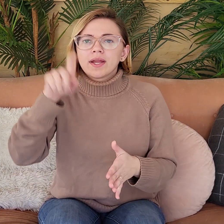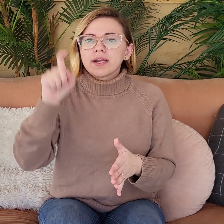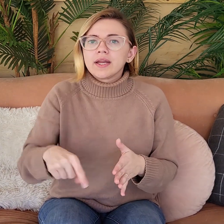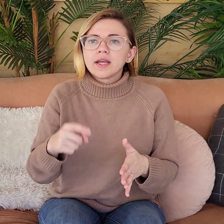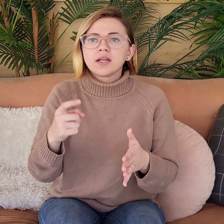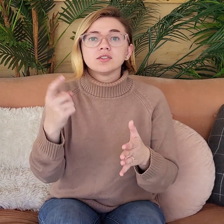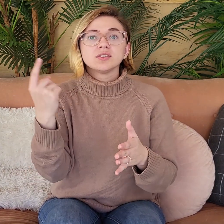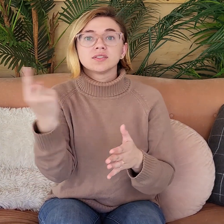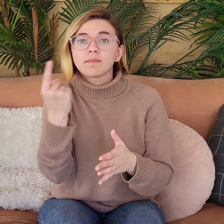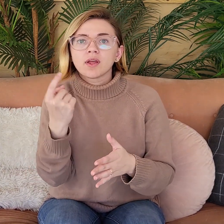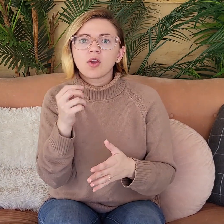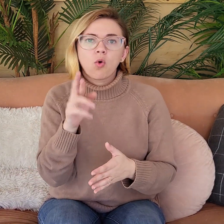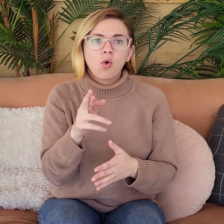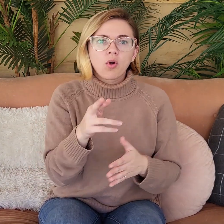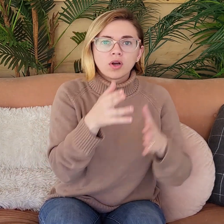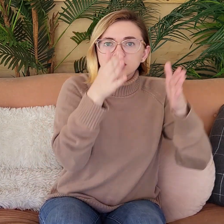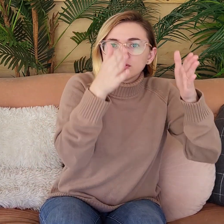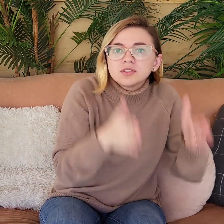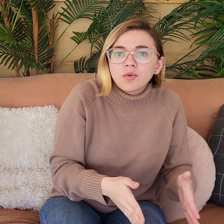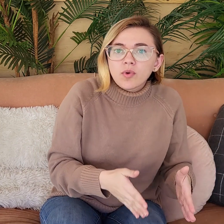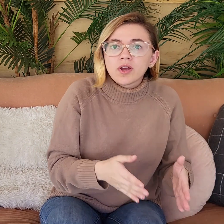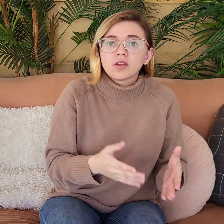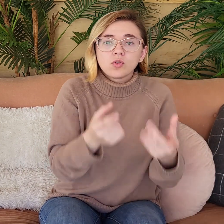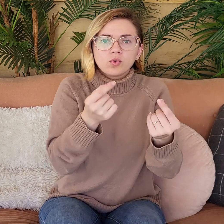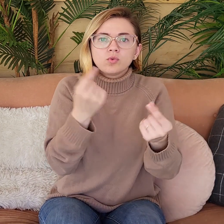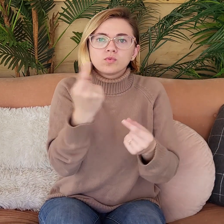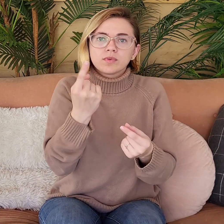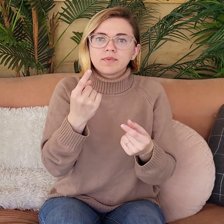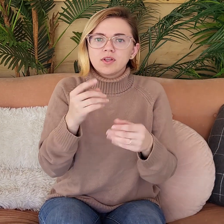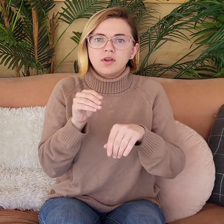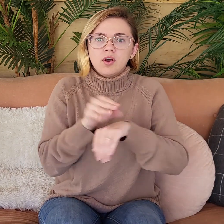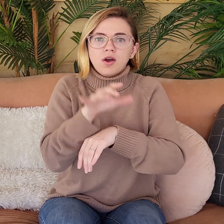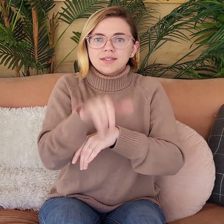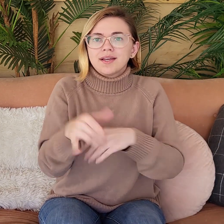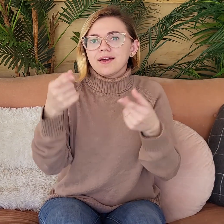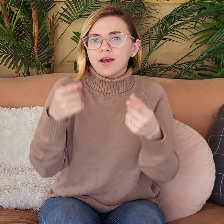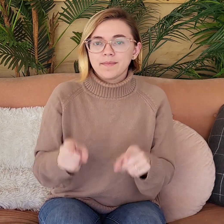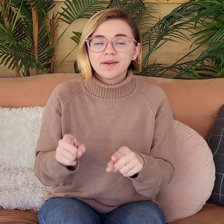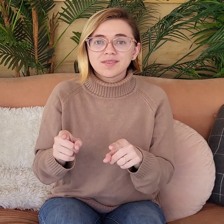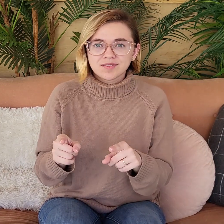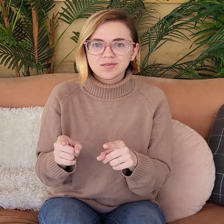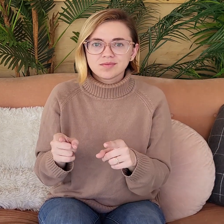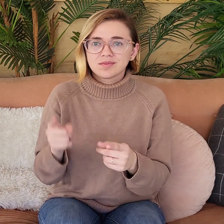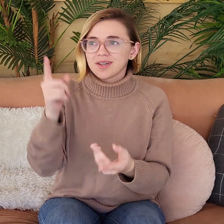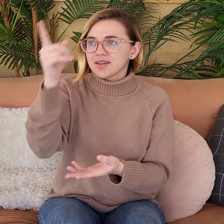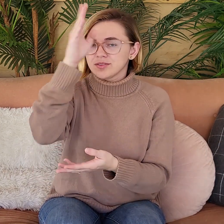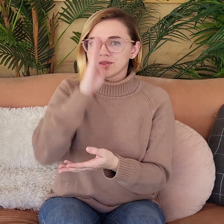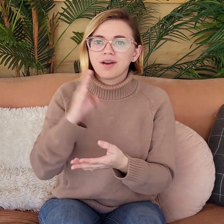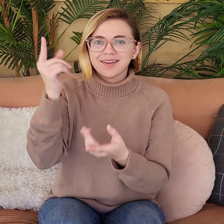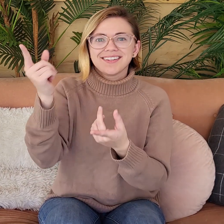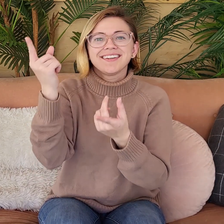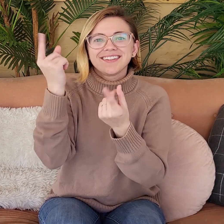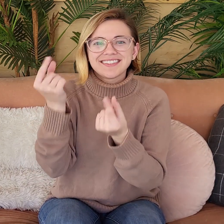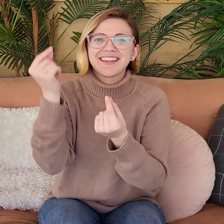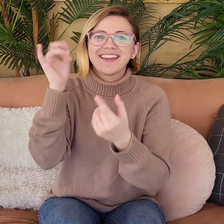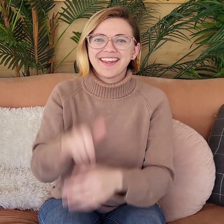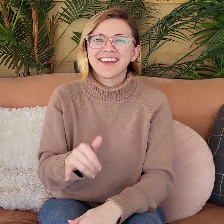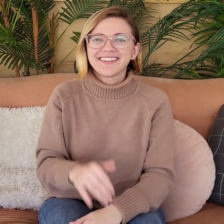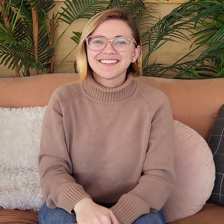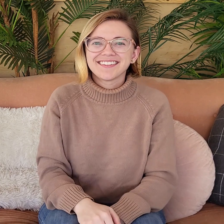a creator. We need something or someone to do something to cause that to happen. And God did